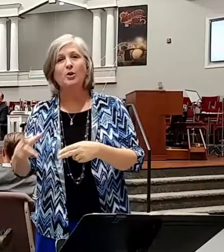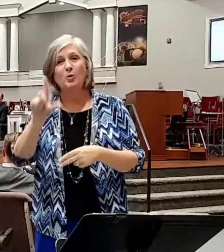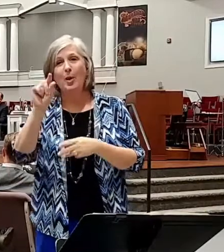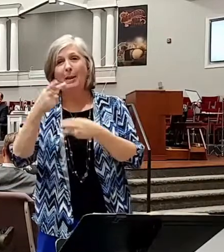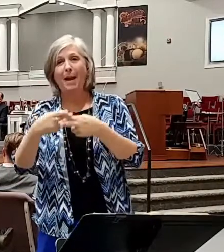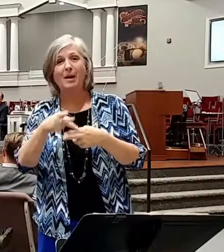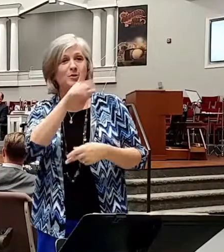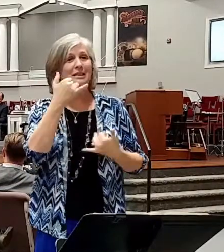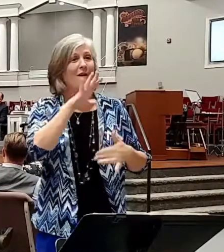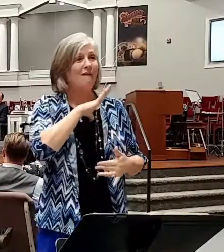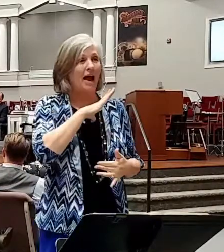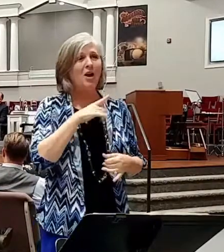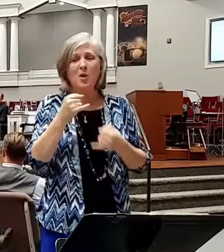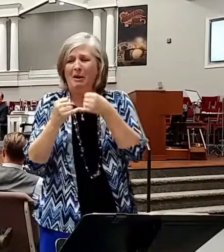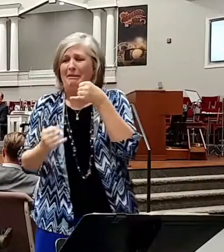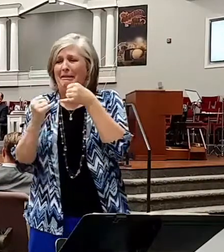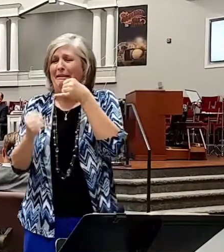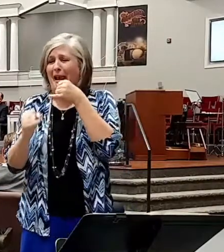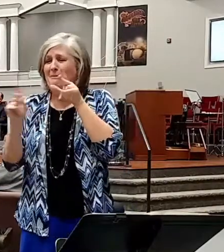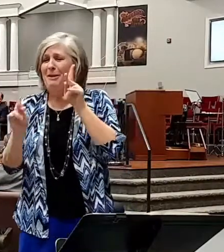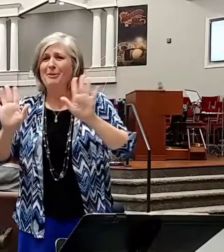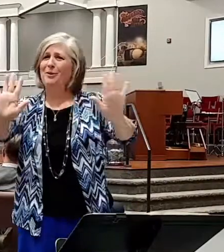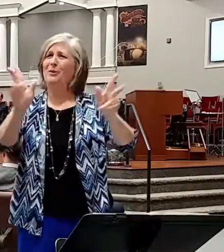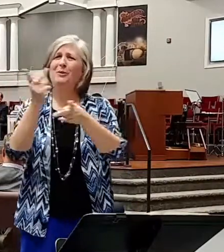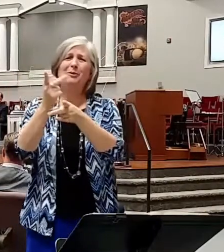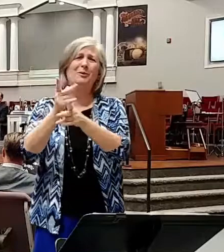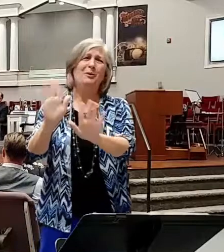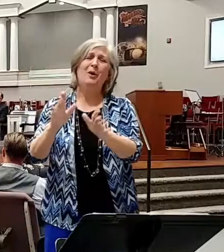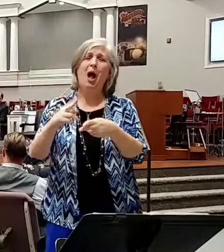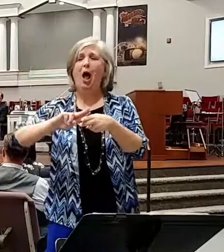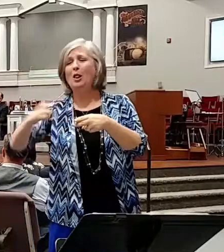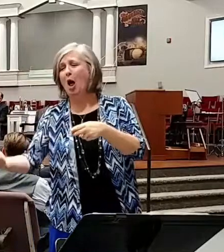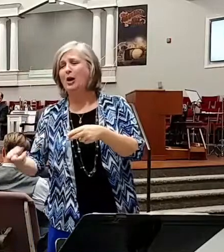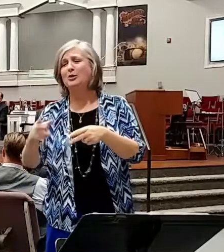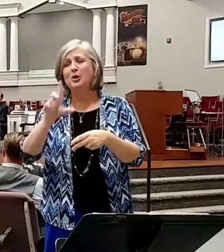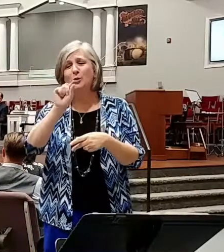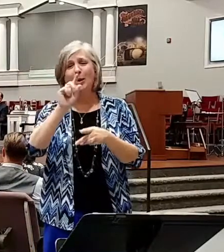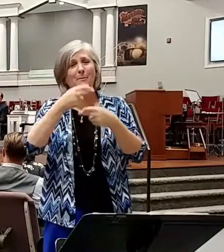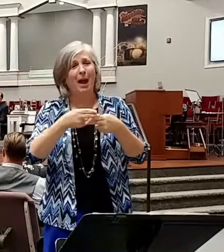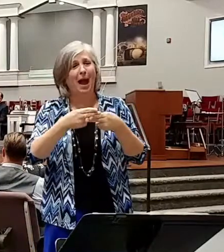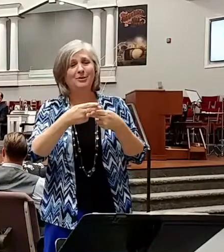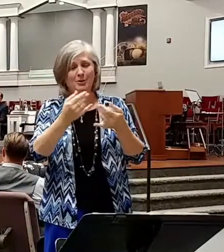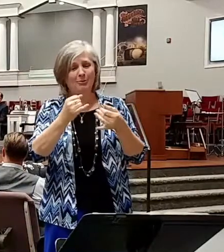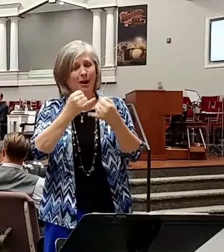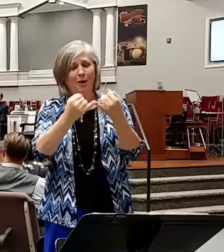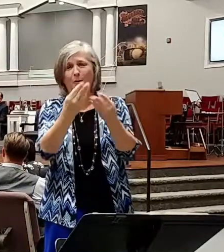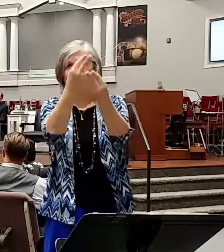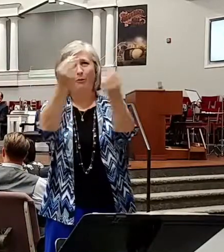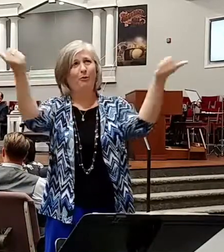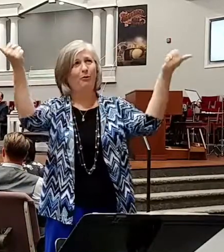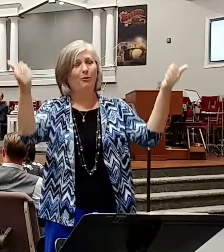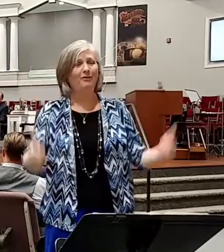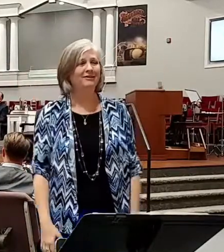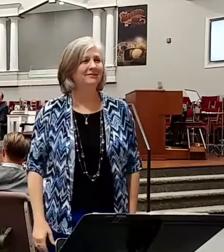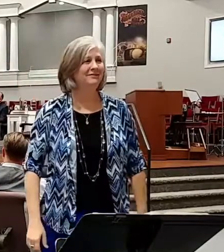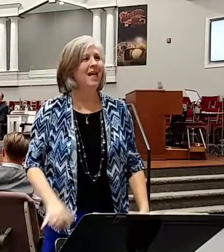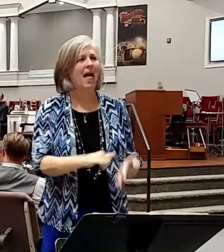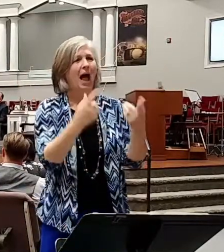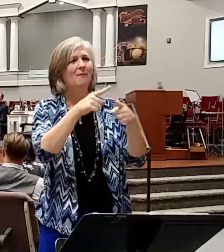those of you little skinny birds out there, you better look out. You lose 20 pounds, you'll just drop and blow away. That's what will happen. Anyway, it's great to be here. I